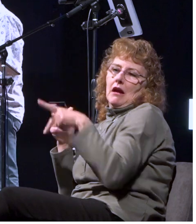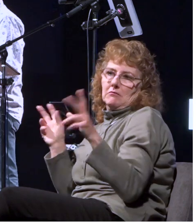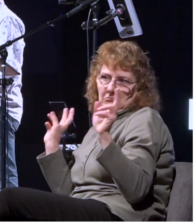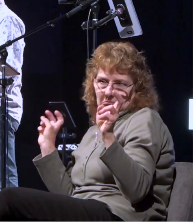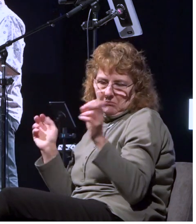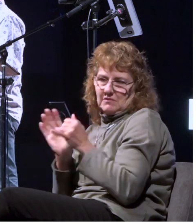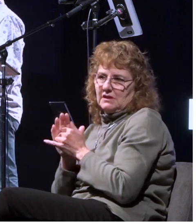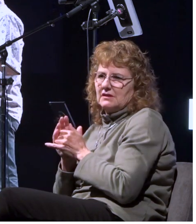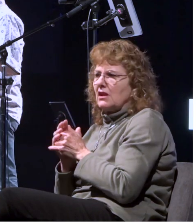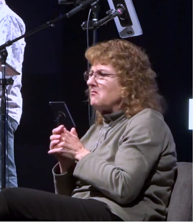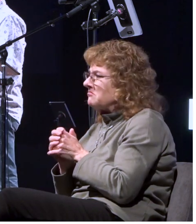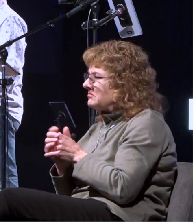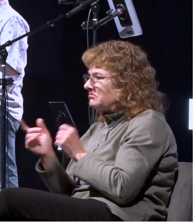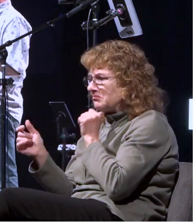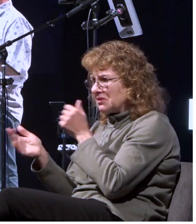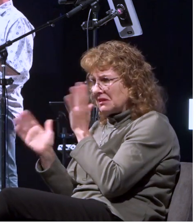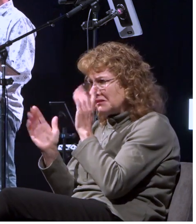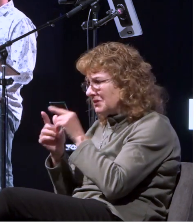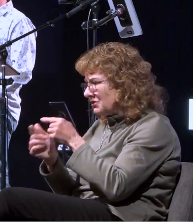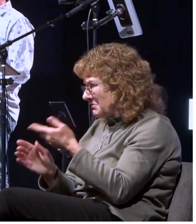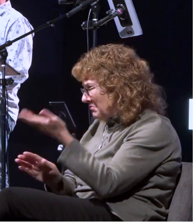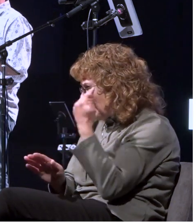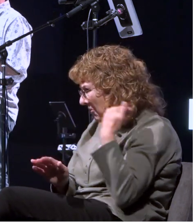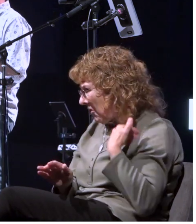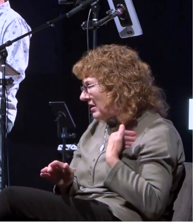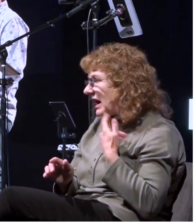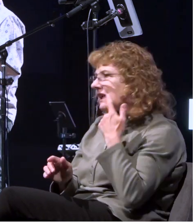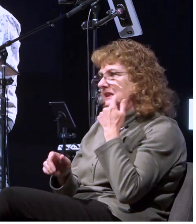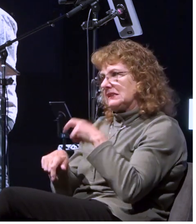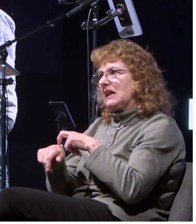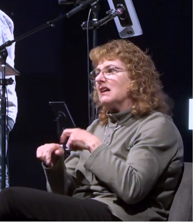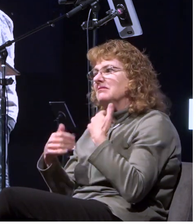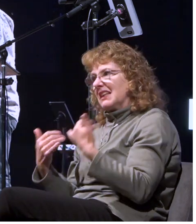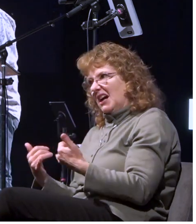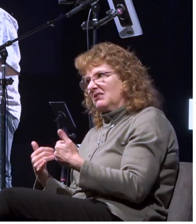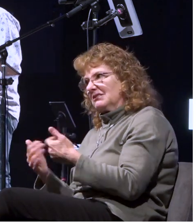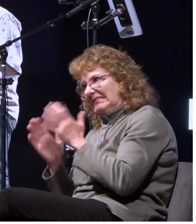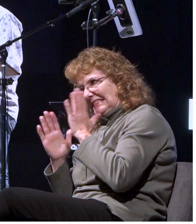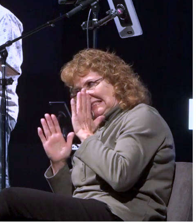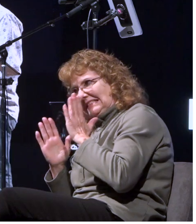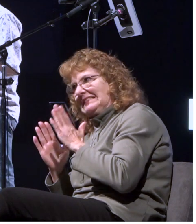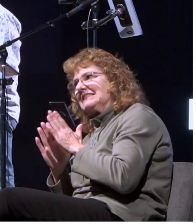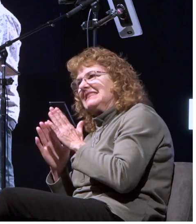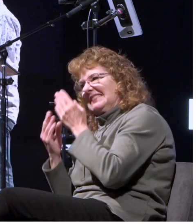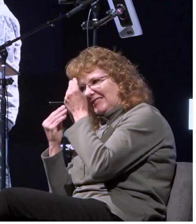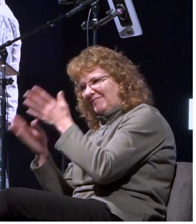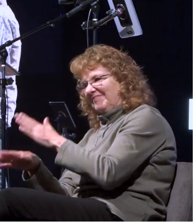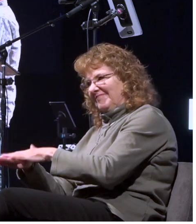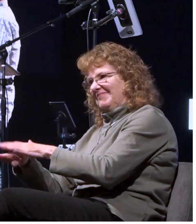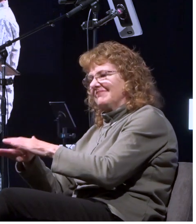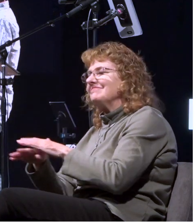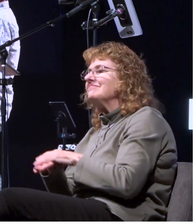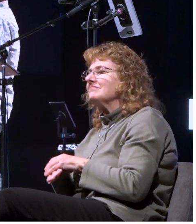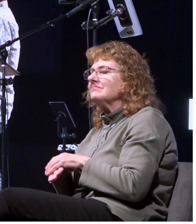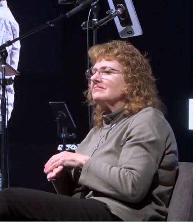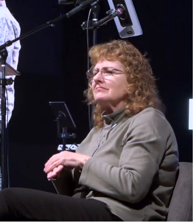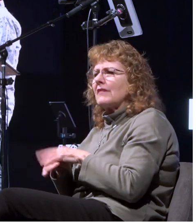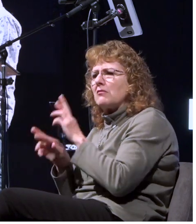i think you should listen to me now and again uh he's he's just respectfully giving